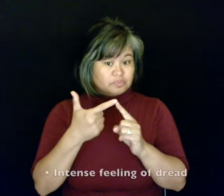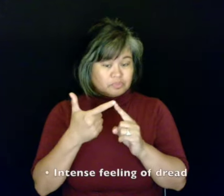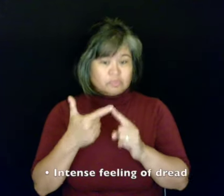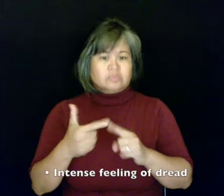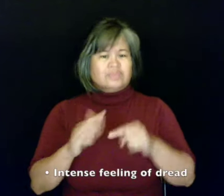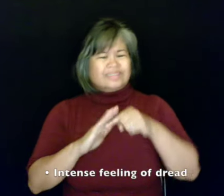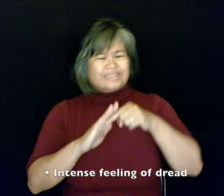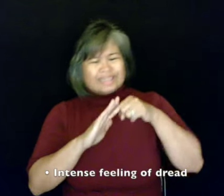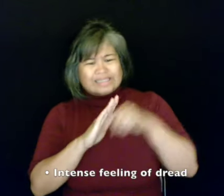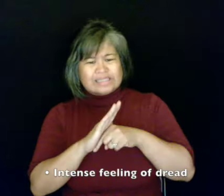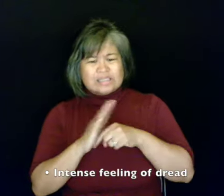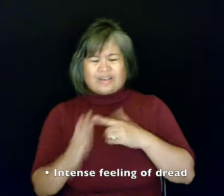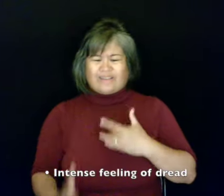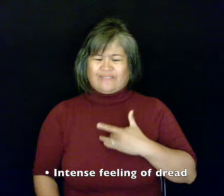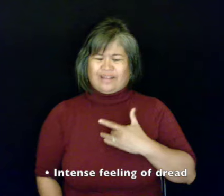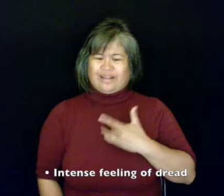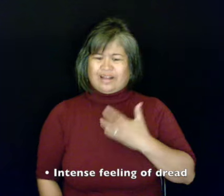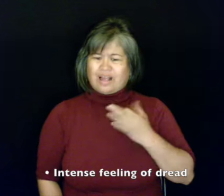Intense feeling of dread.